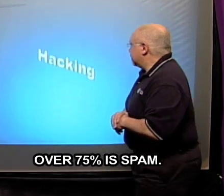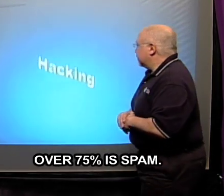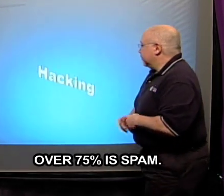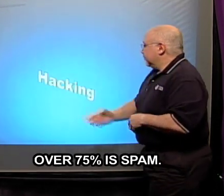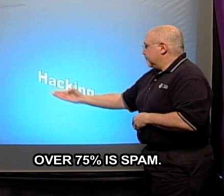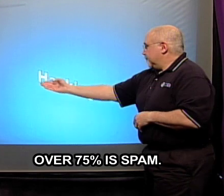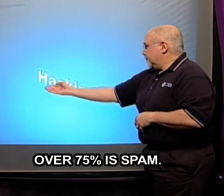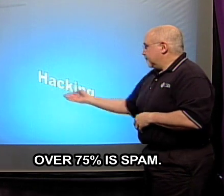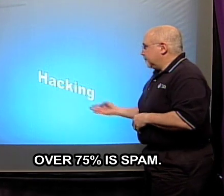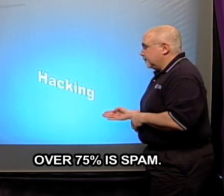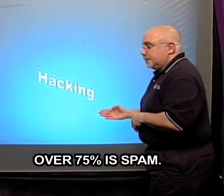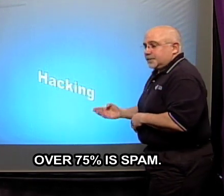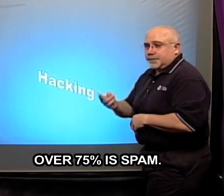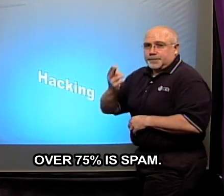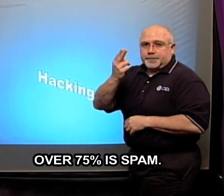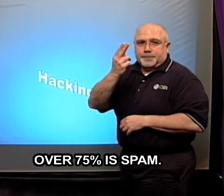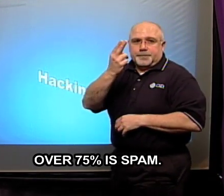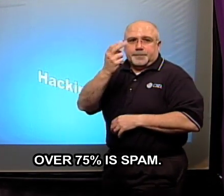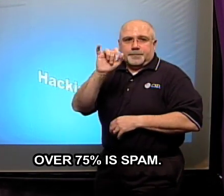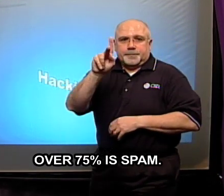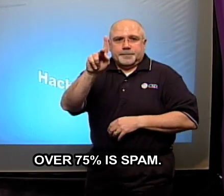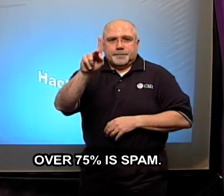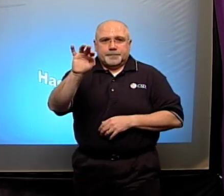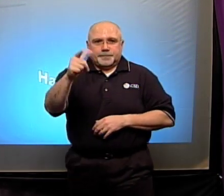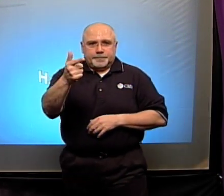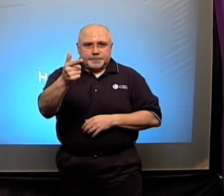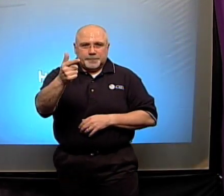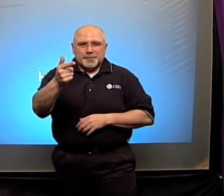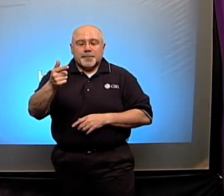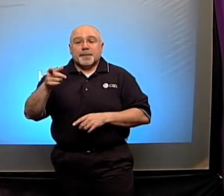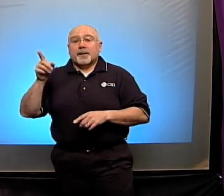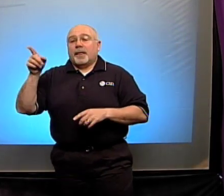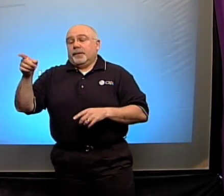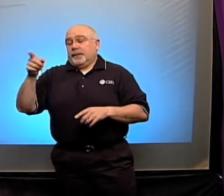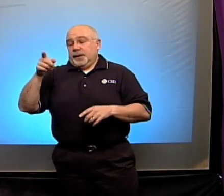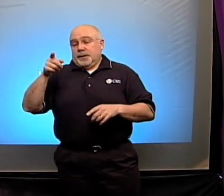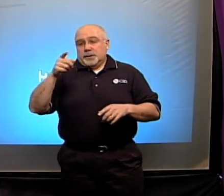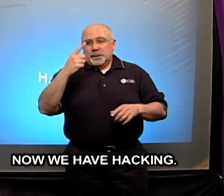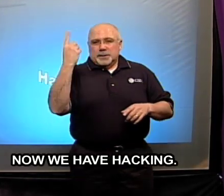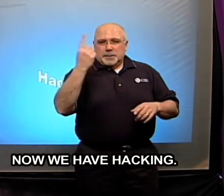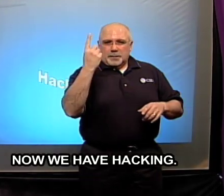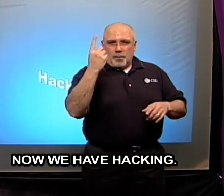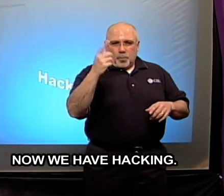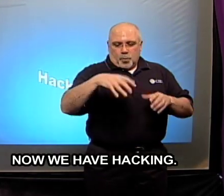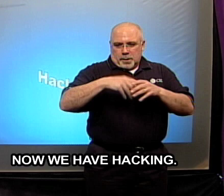now we have hacking